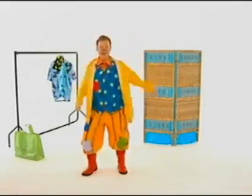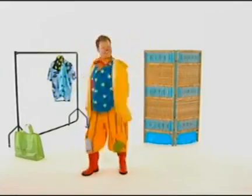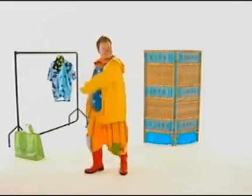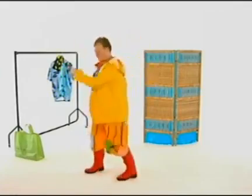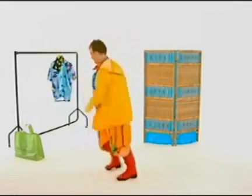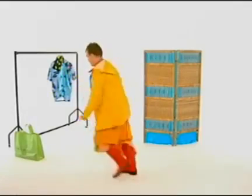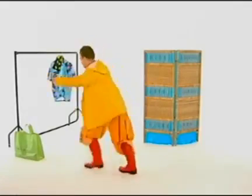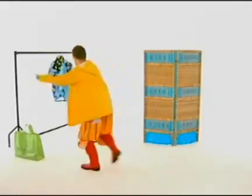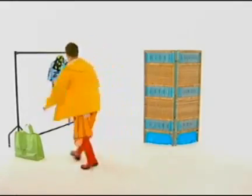Sunny?